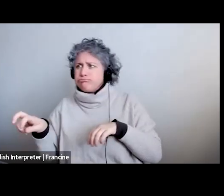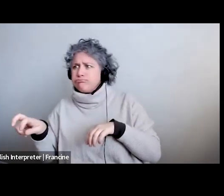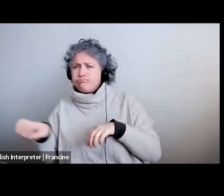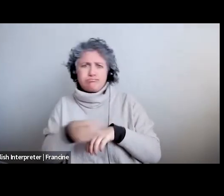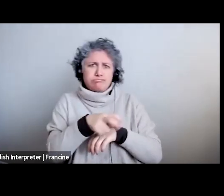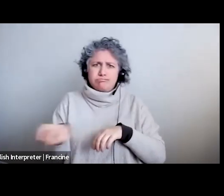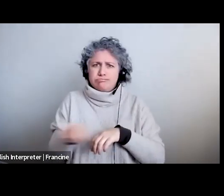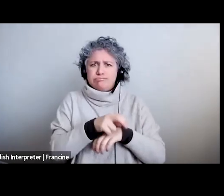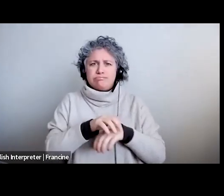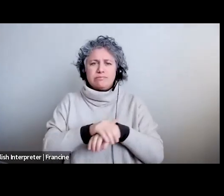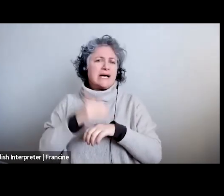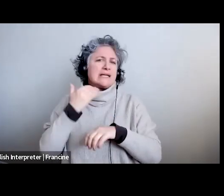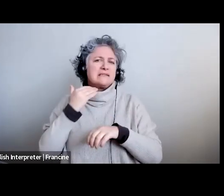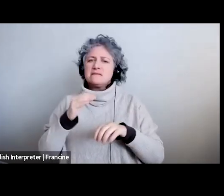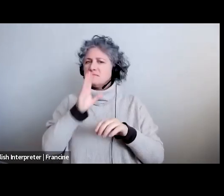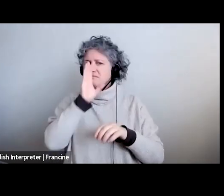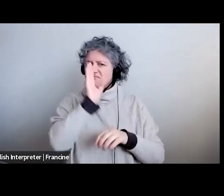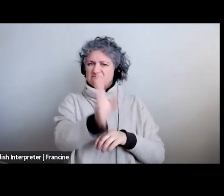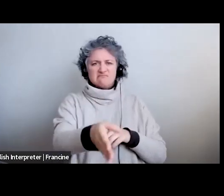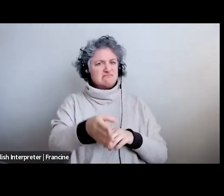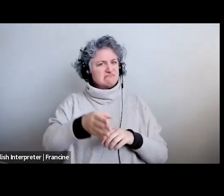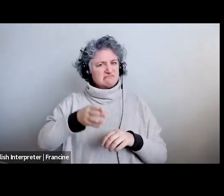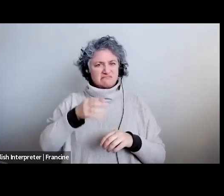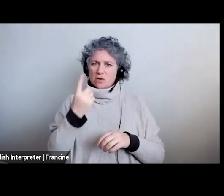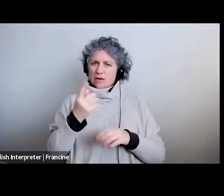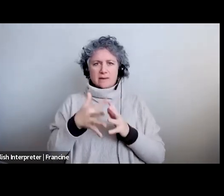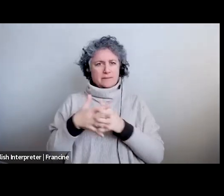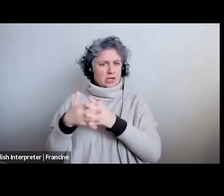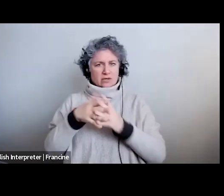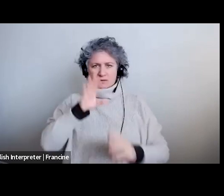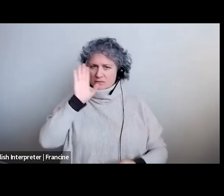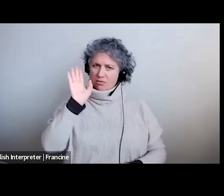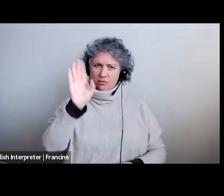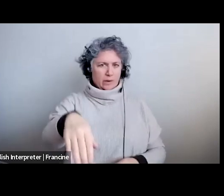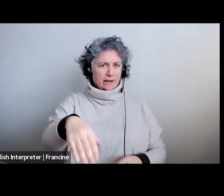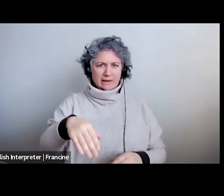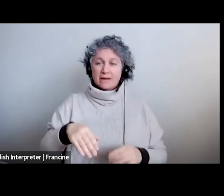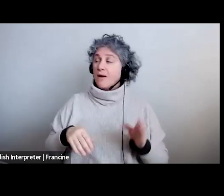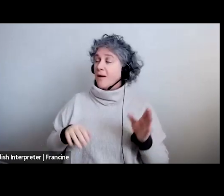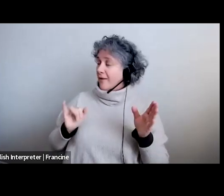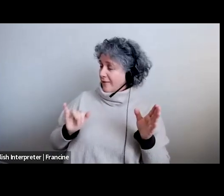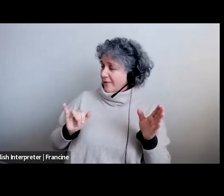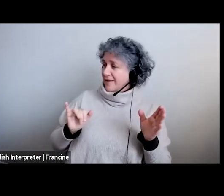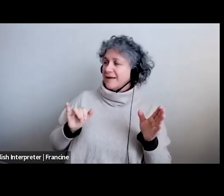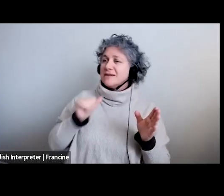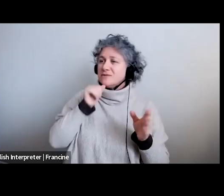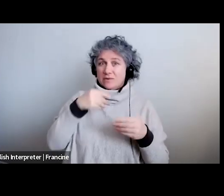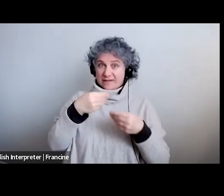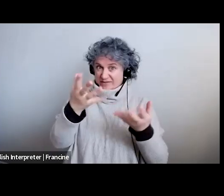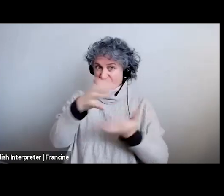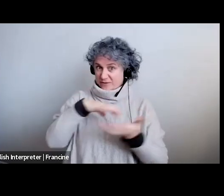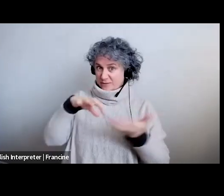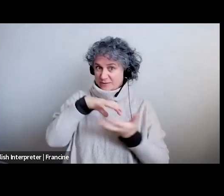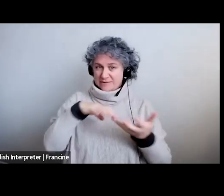keep yourself american okay all right don't confuse them